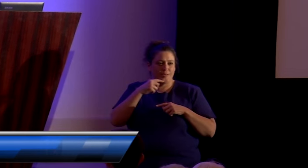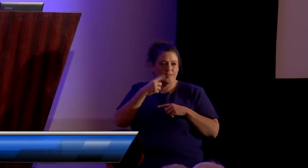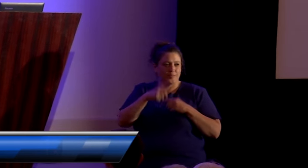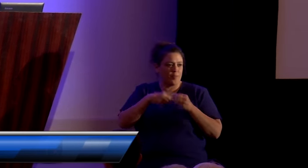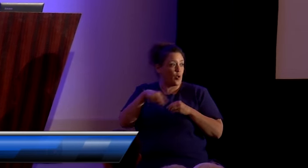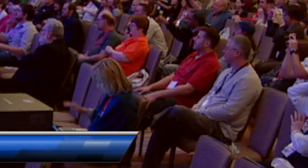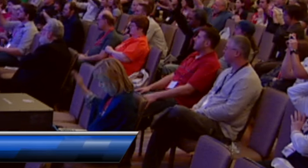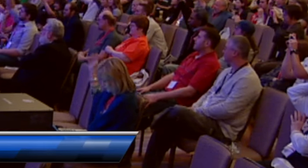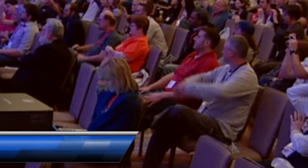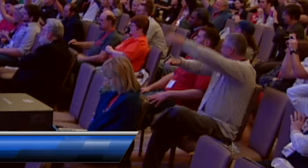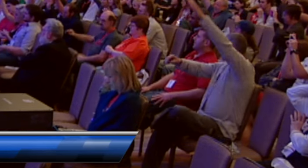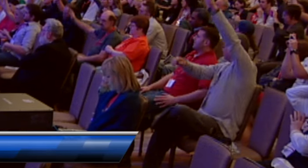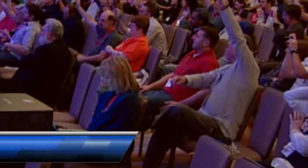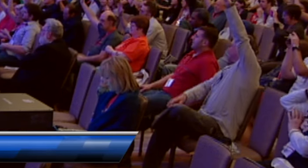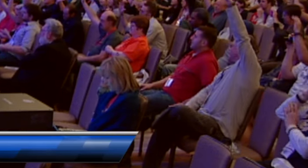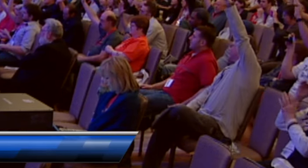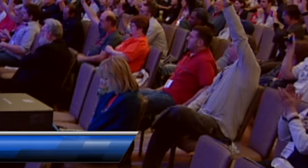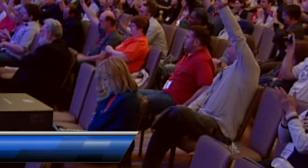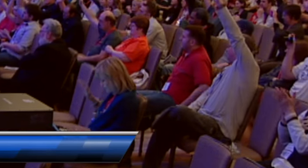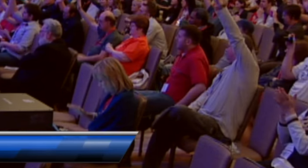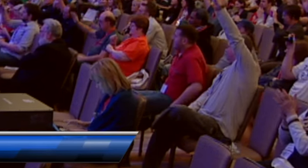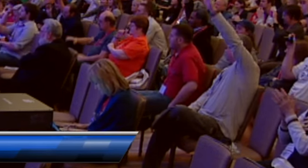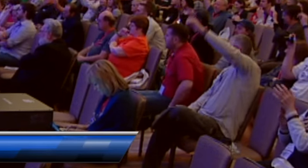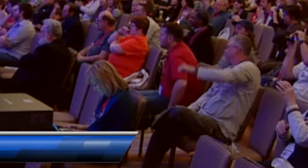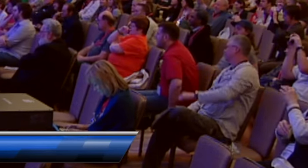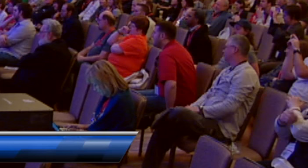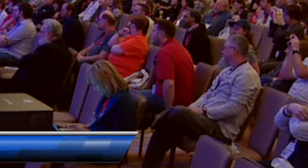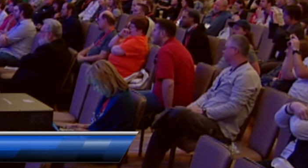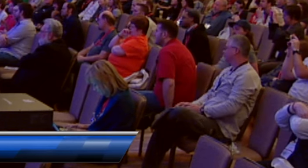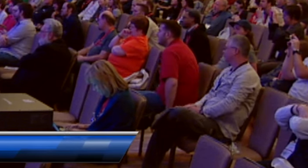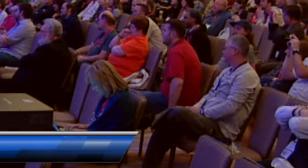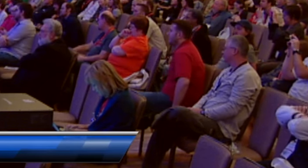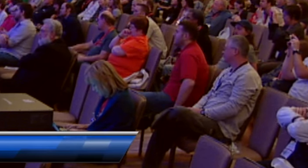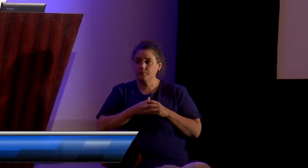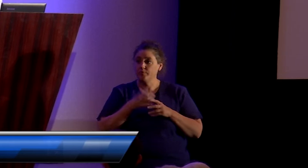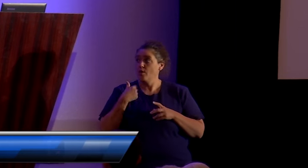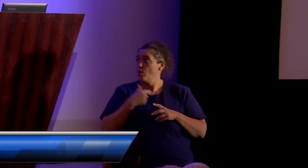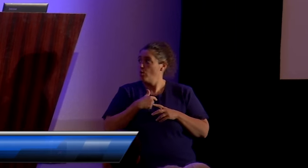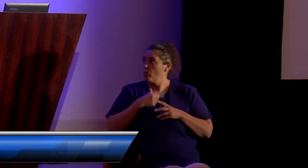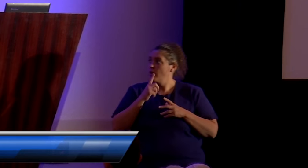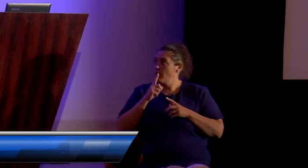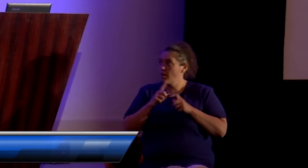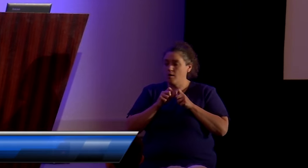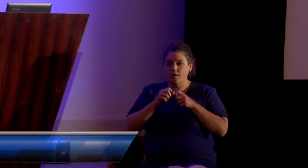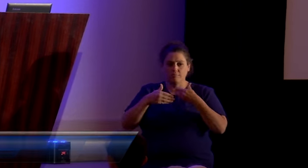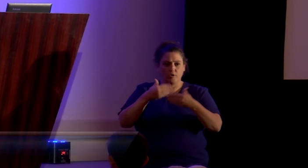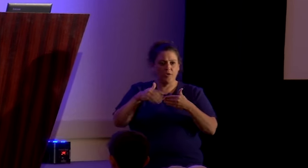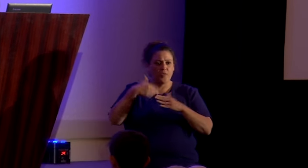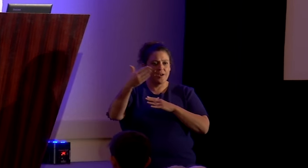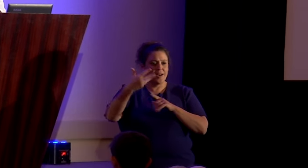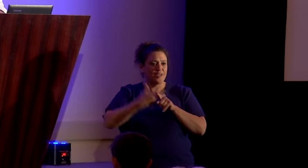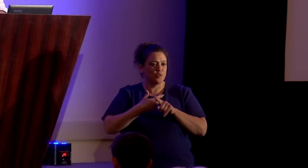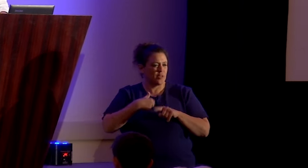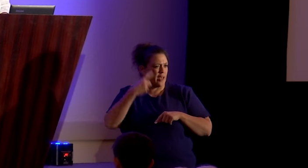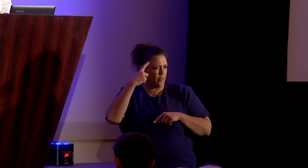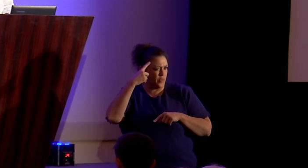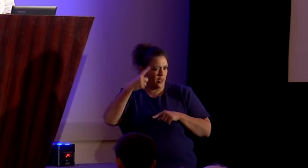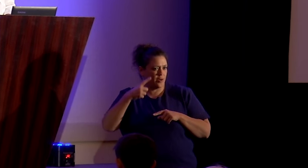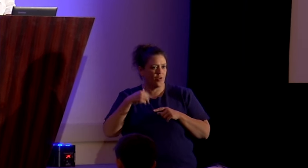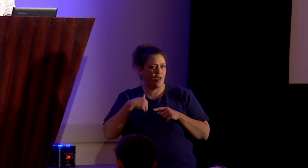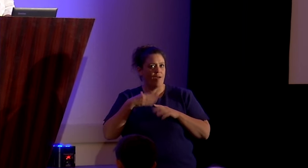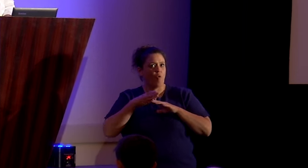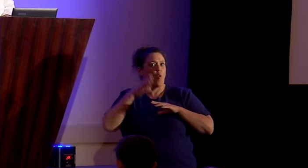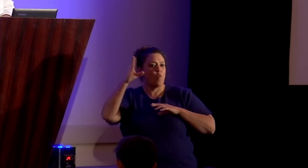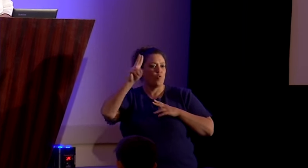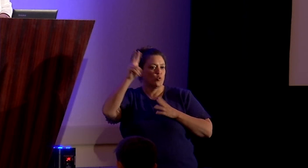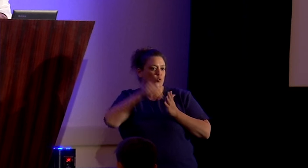listeners do we have in the room thank you very very much we are on track in the next three months I think to cross 2 million downloads a